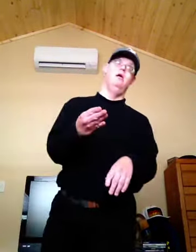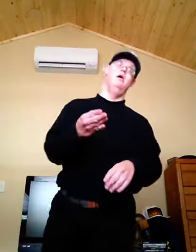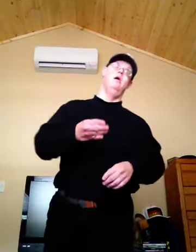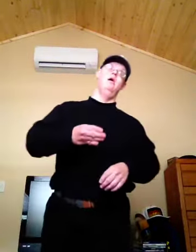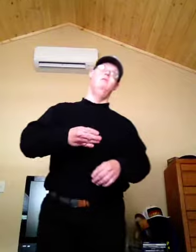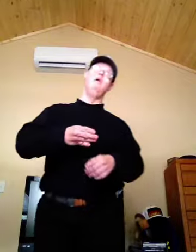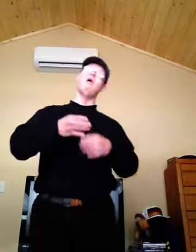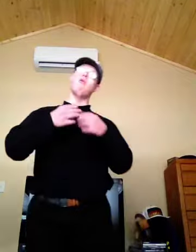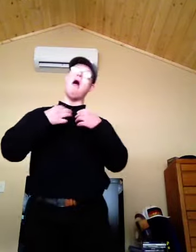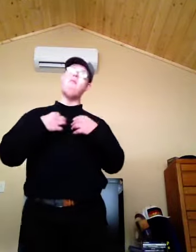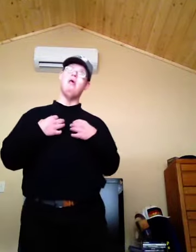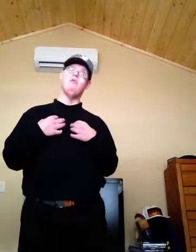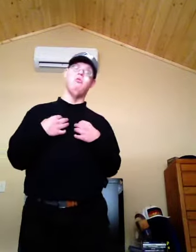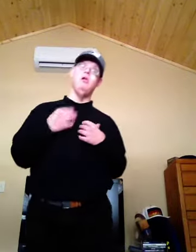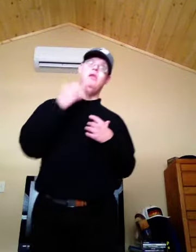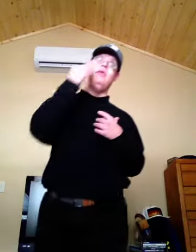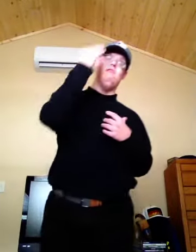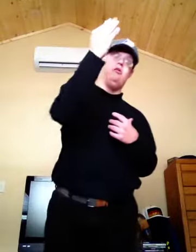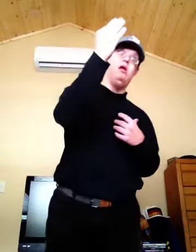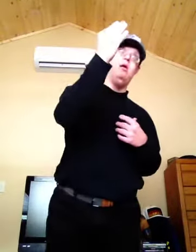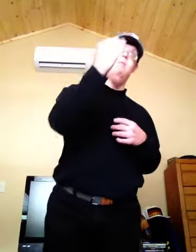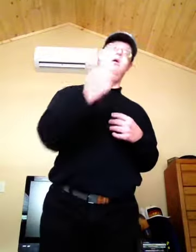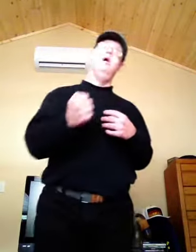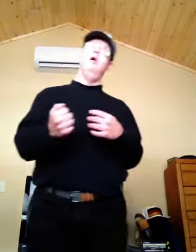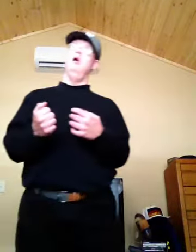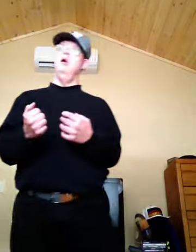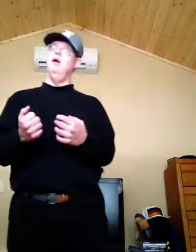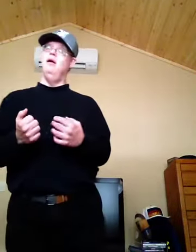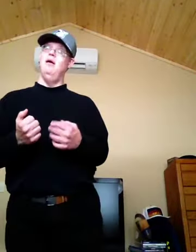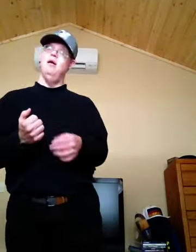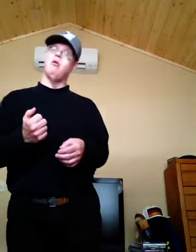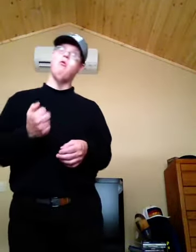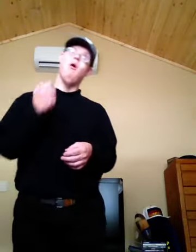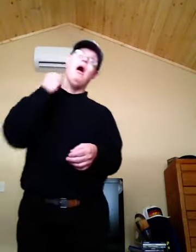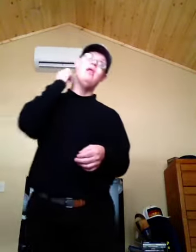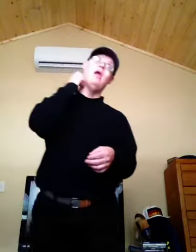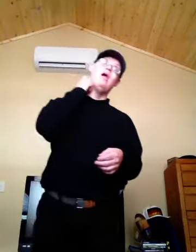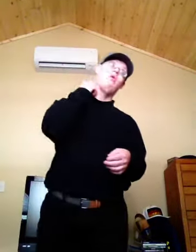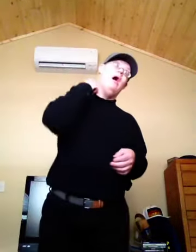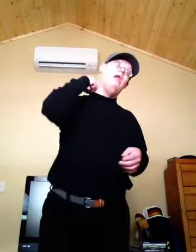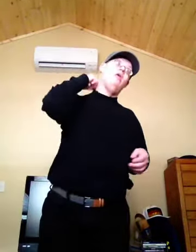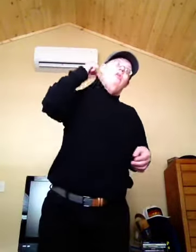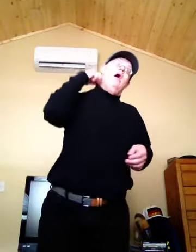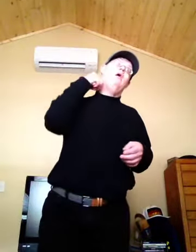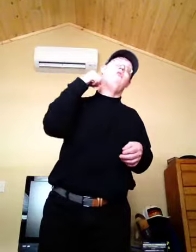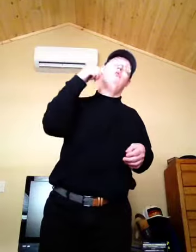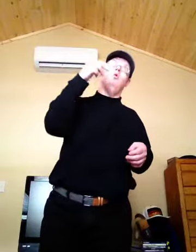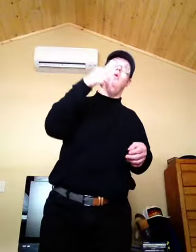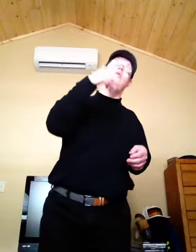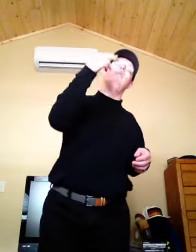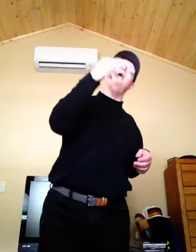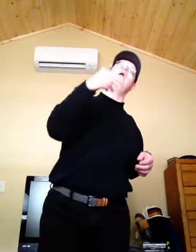30 I'm interested in their team. So I decide to join their